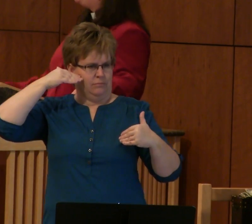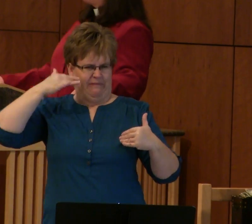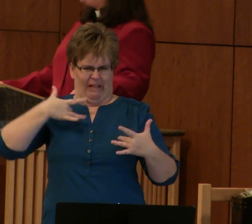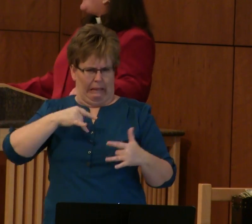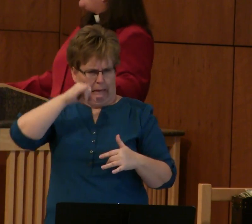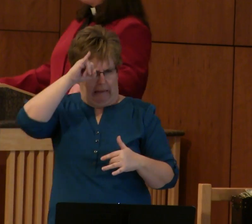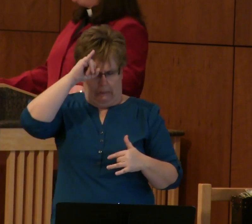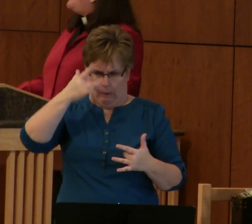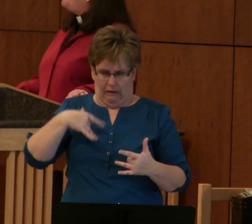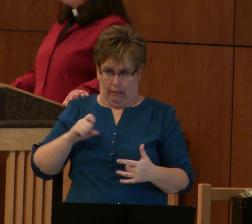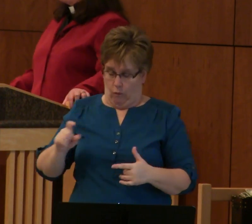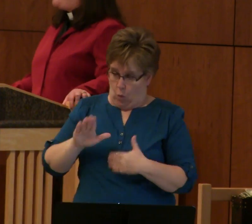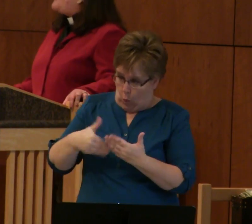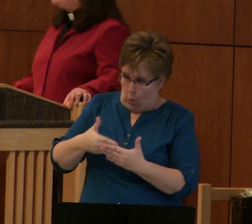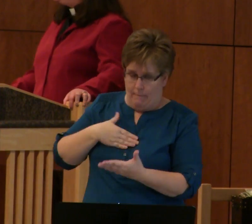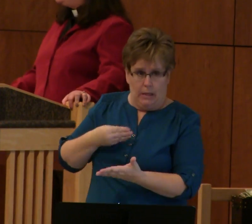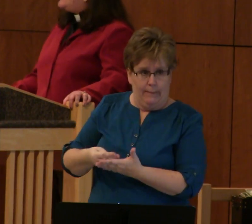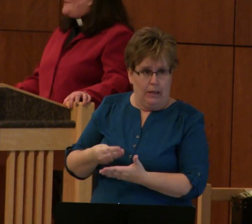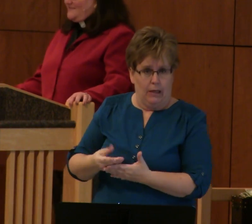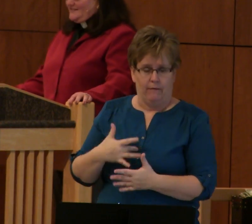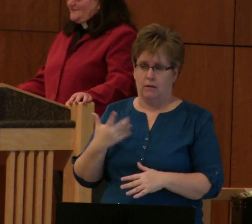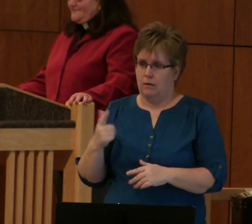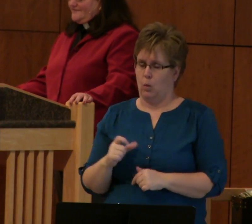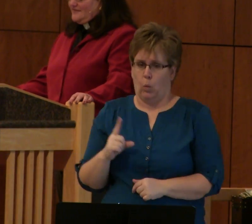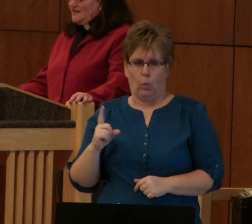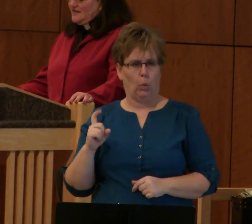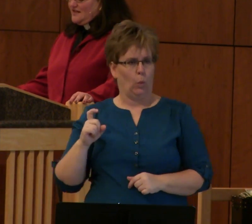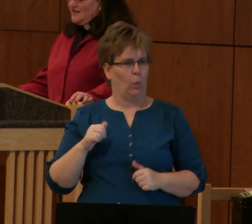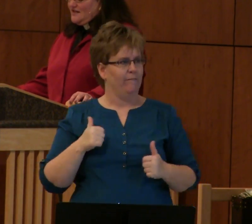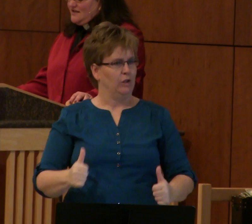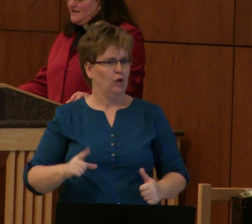He walked away with one of those bouncy steps.